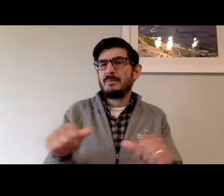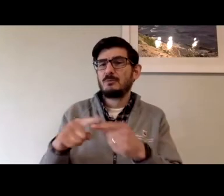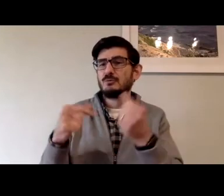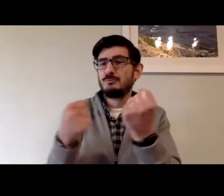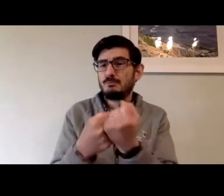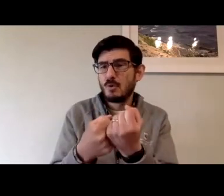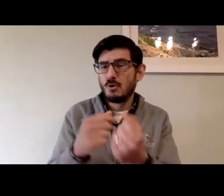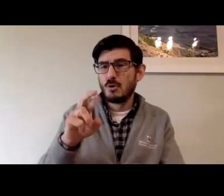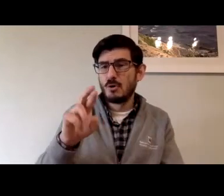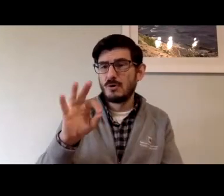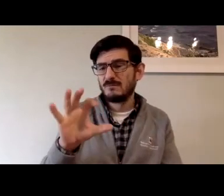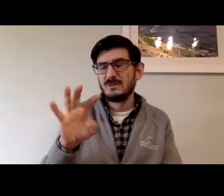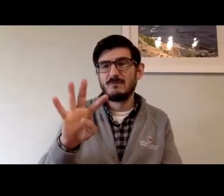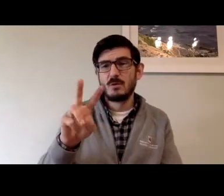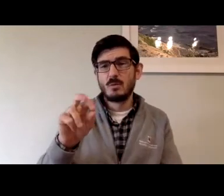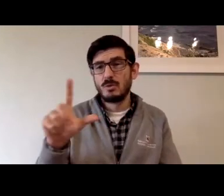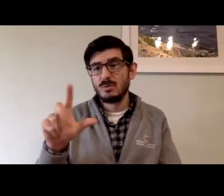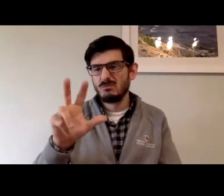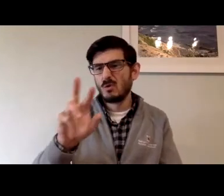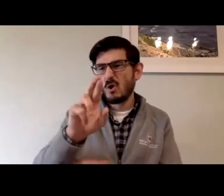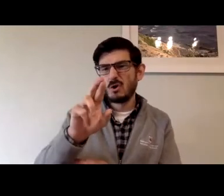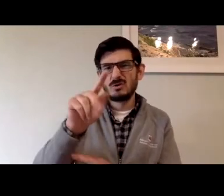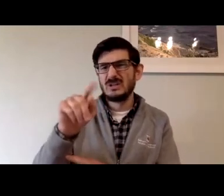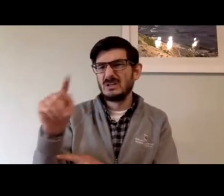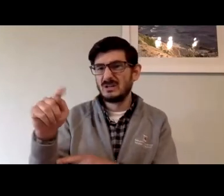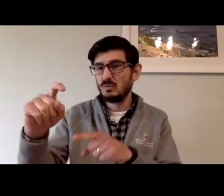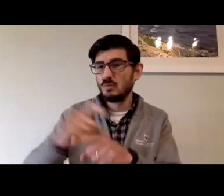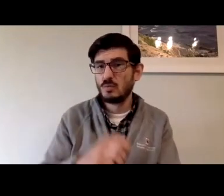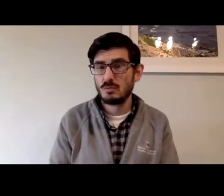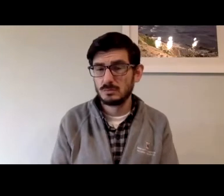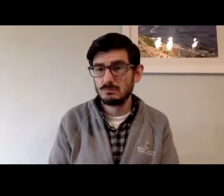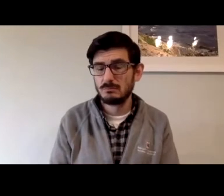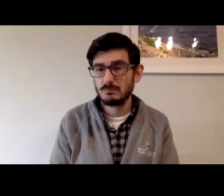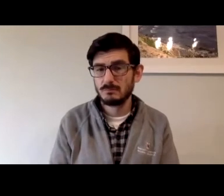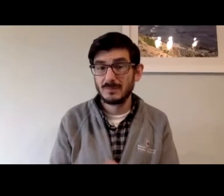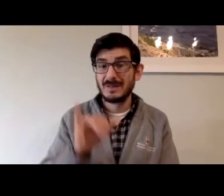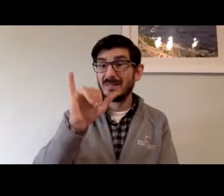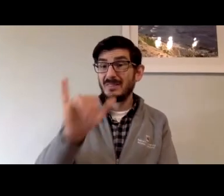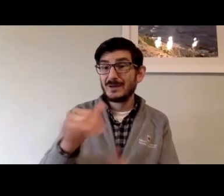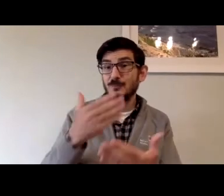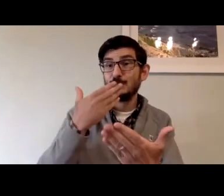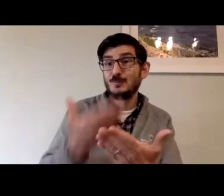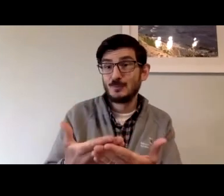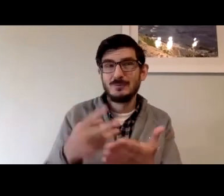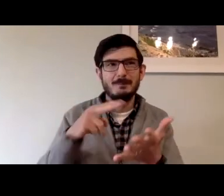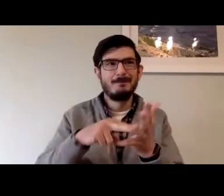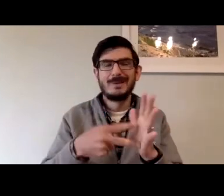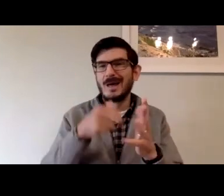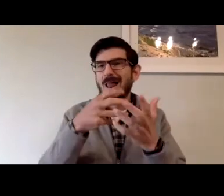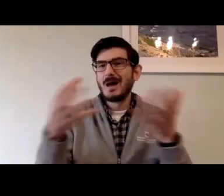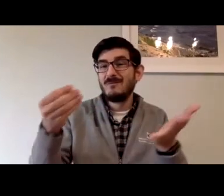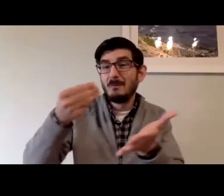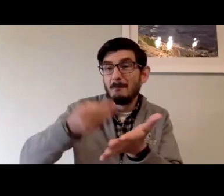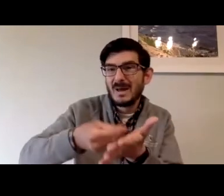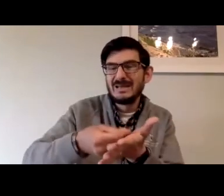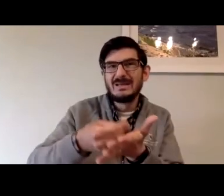elevating their infrastructure to ng 911. So RTT calls inbound would be allowed on that standard.